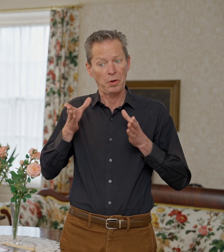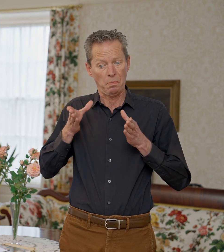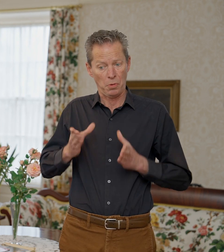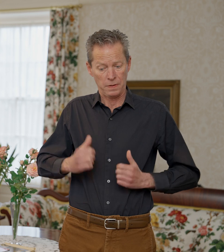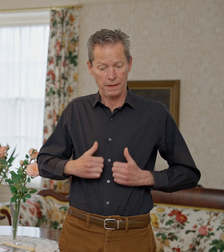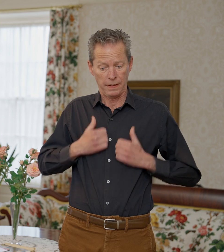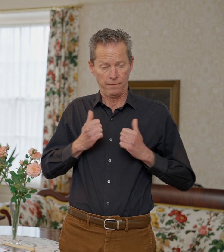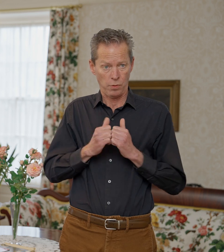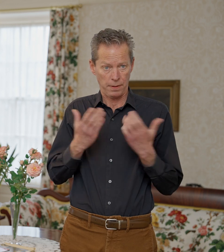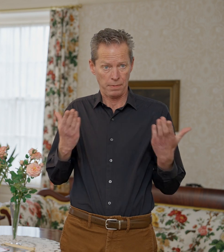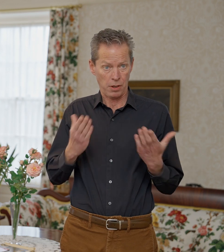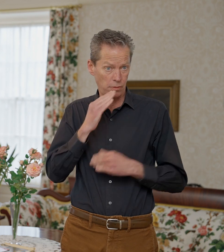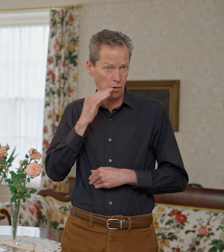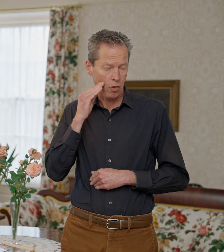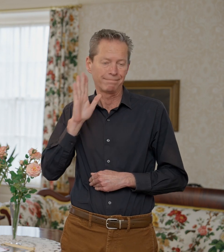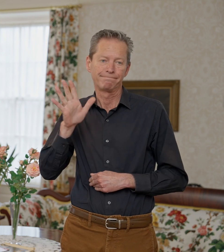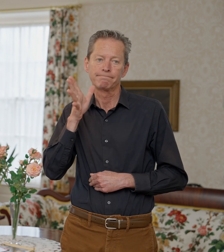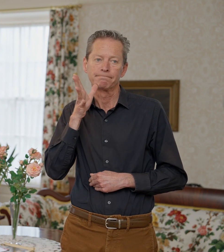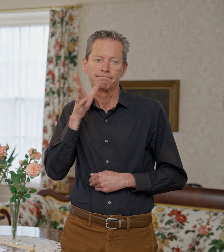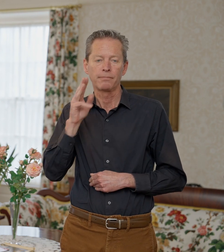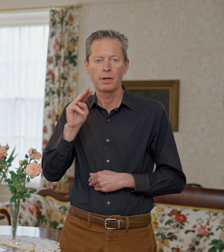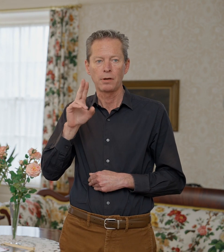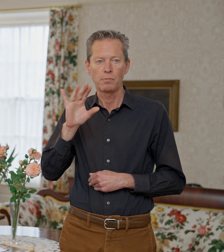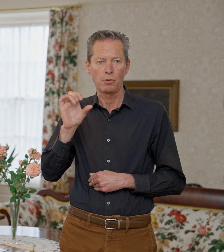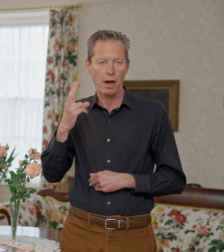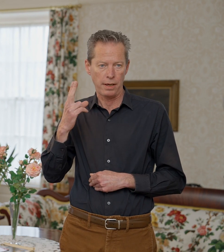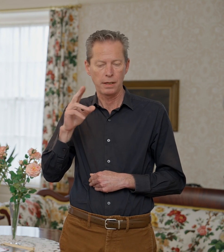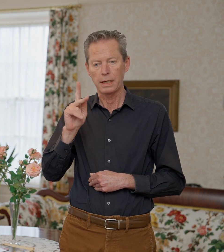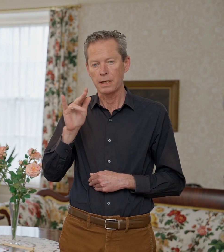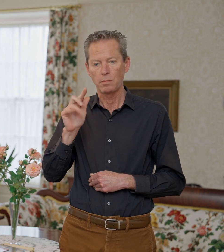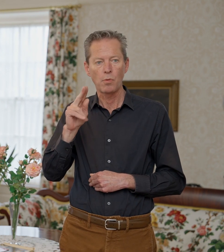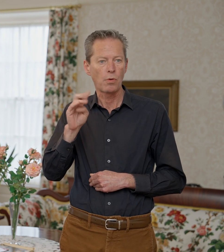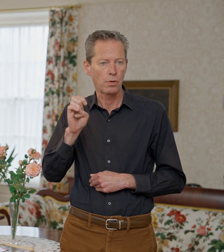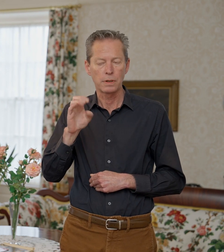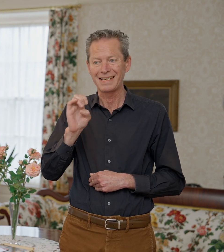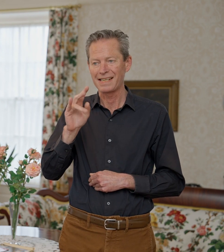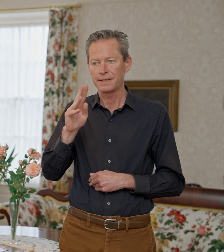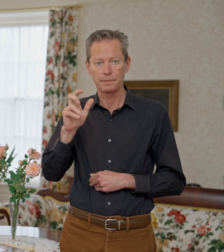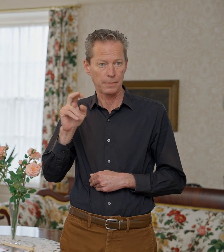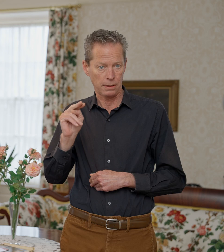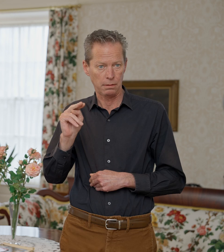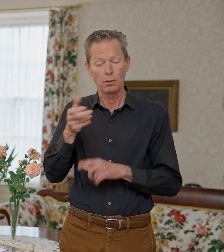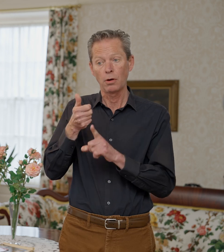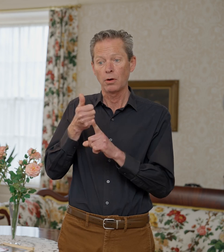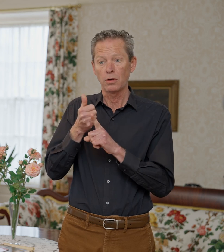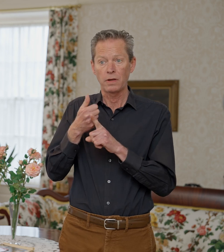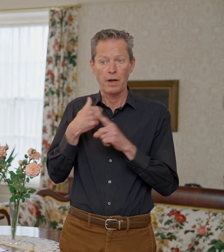him in this home was his mom, Mariah Kilbourne Eastman. She had a room with two beds,